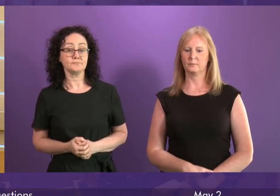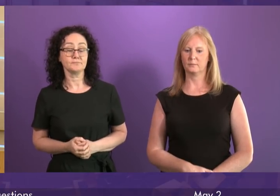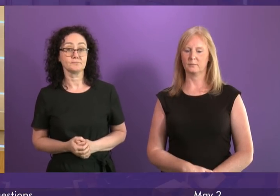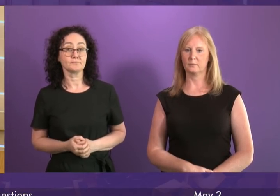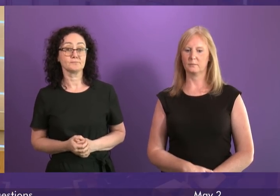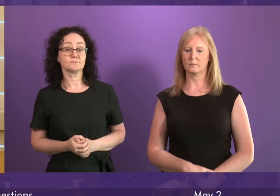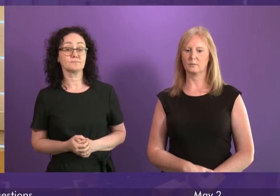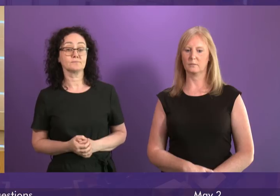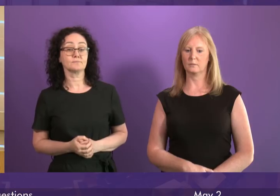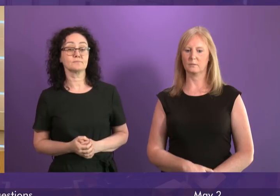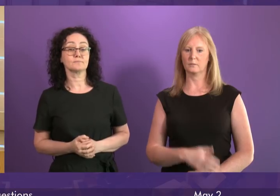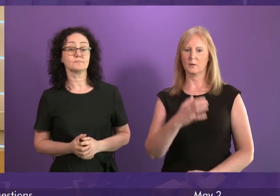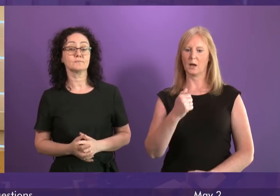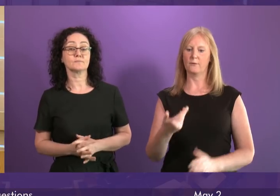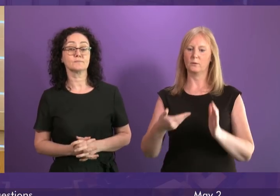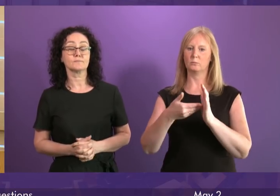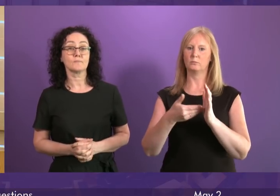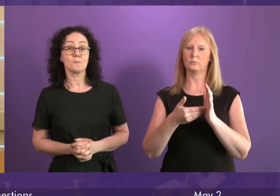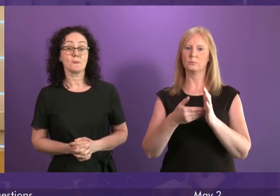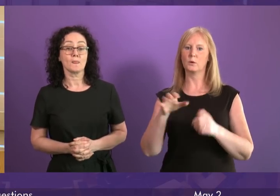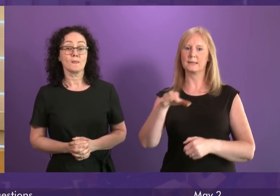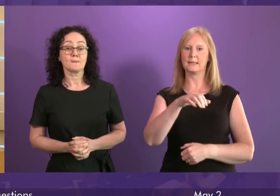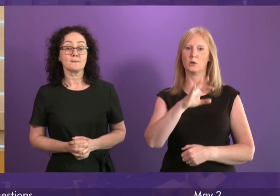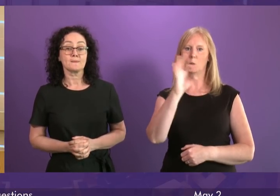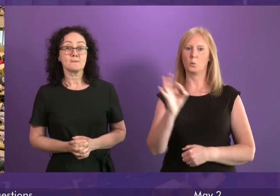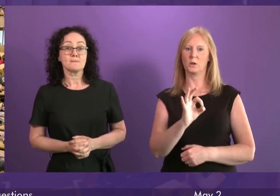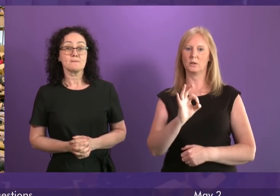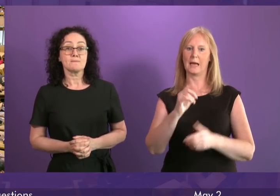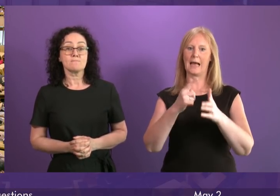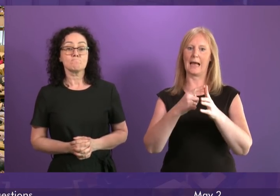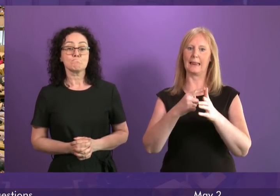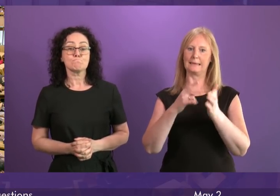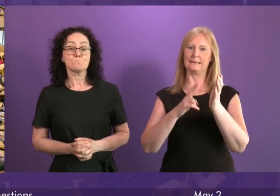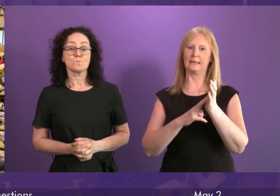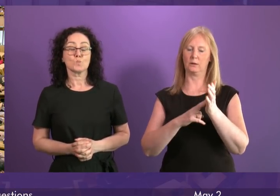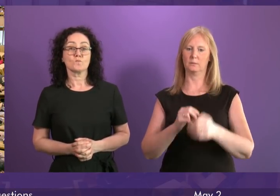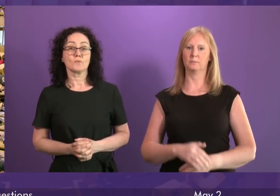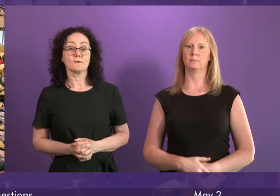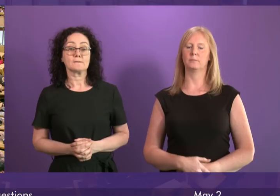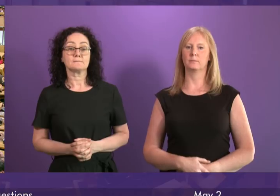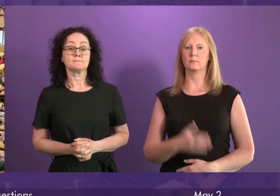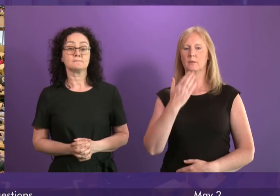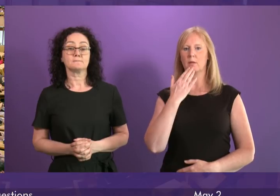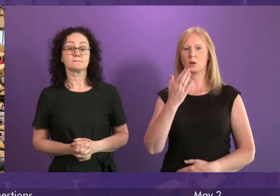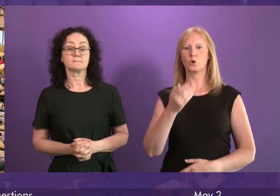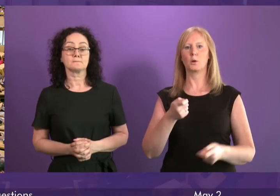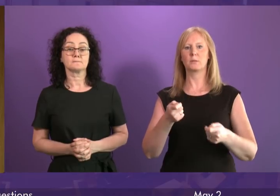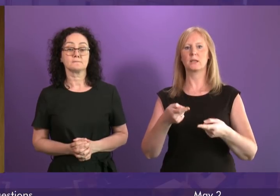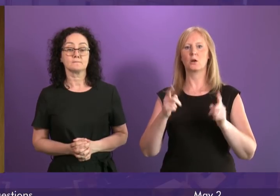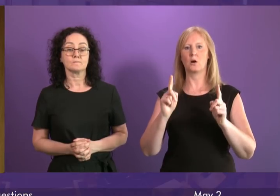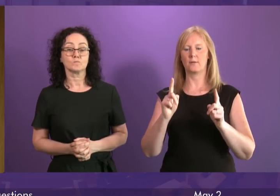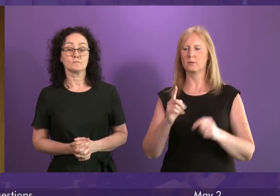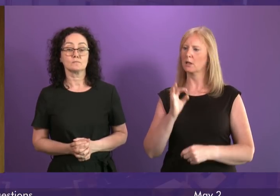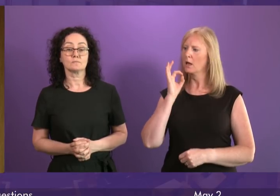We've got a lot of interesting supplementary constituency questions. The first from Alex Neill, to be followed by Jackie Bailey. Thank you very much indeed, Presiding Officer.